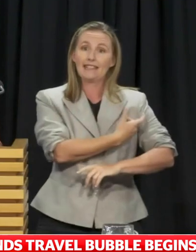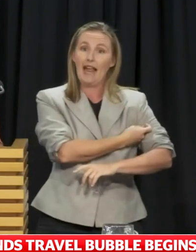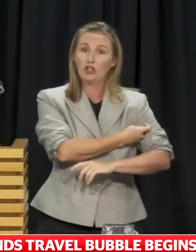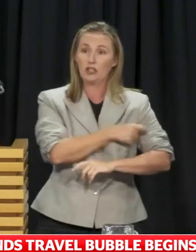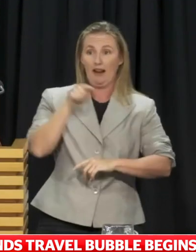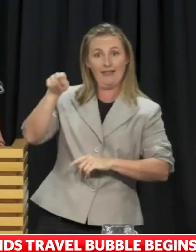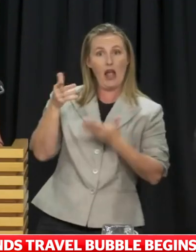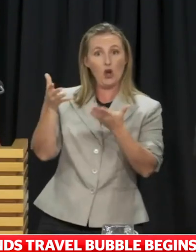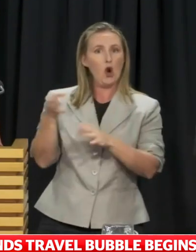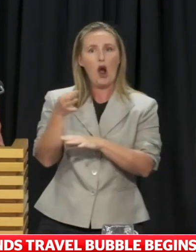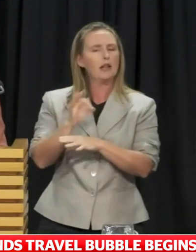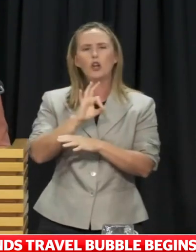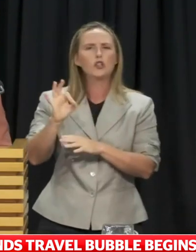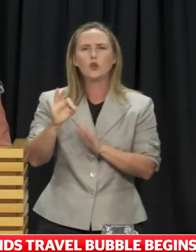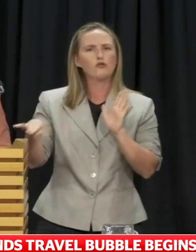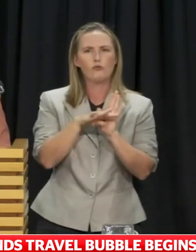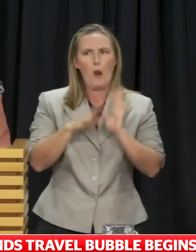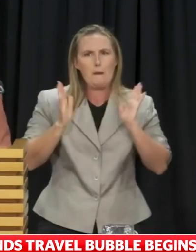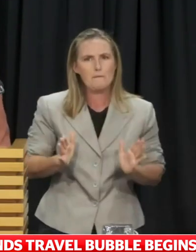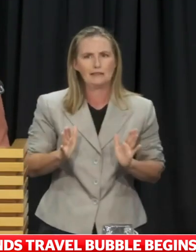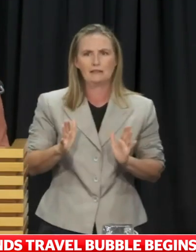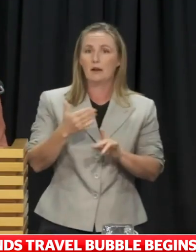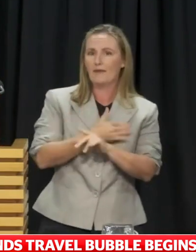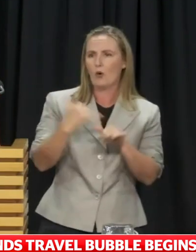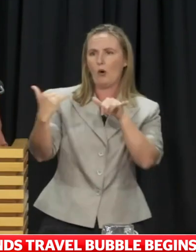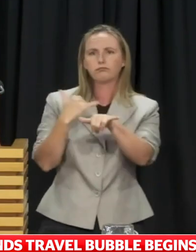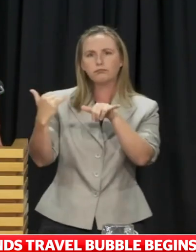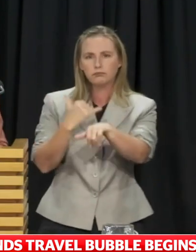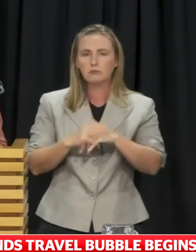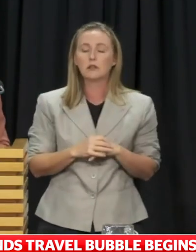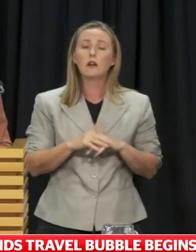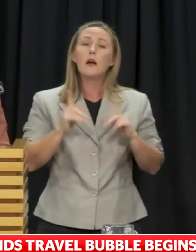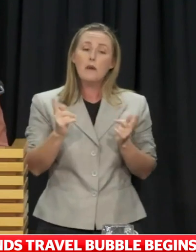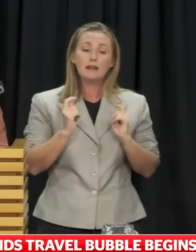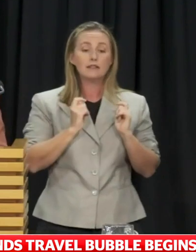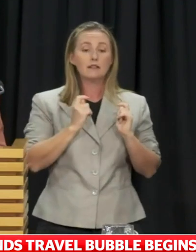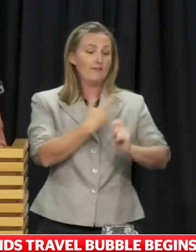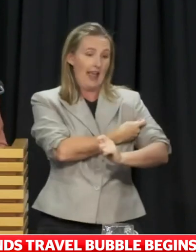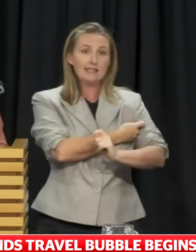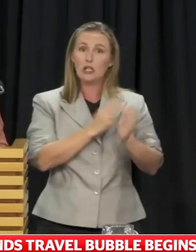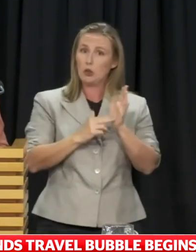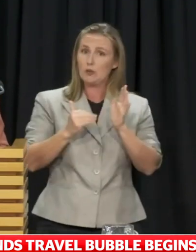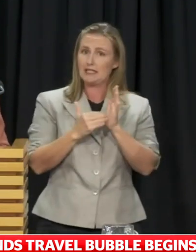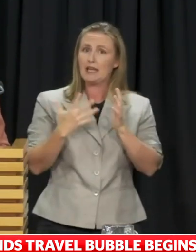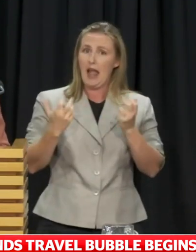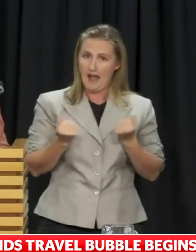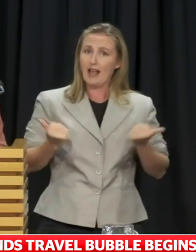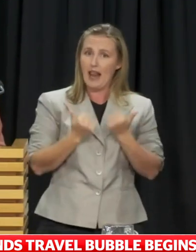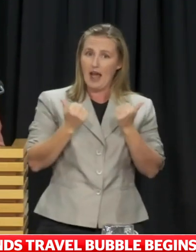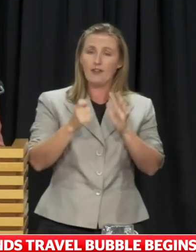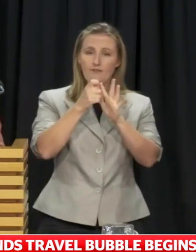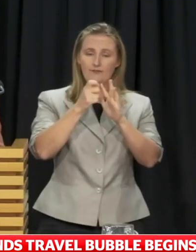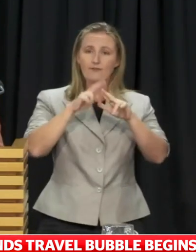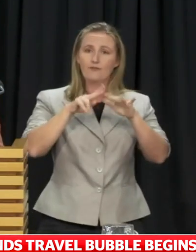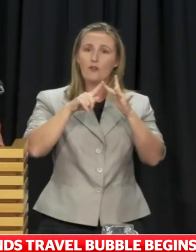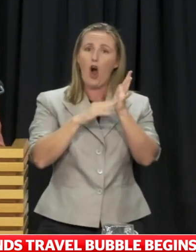precondition for the two-way travel bubble. But in terms of vaccines, New Zealand will be supplying the Cooks with enough Pfizer doses